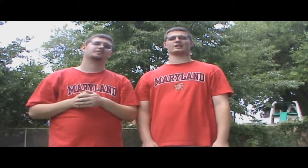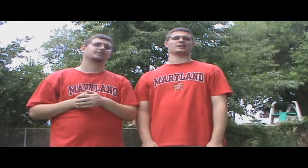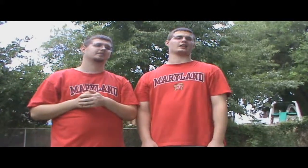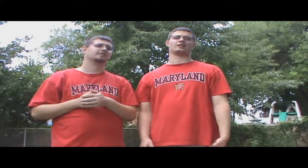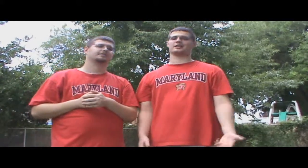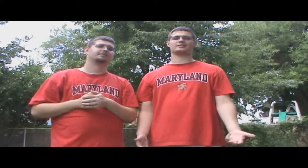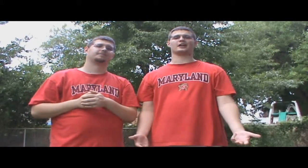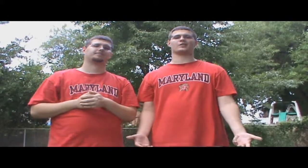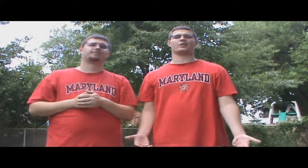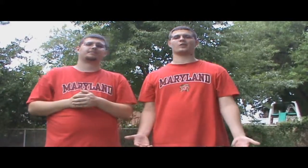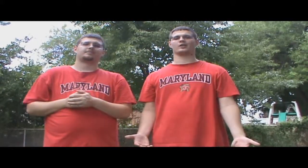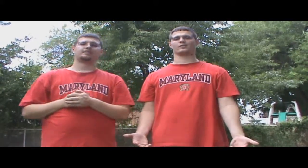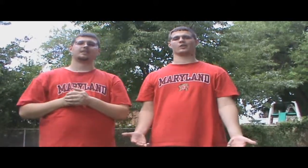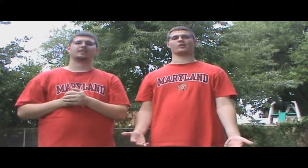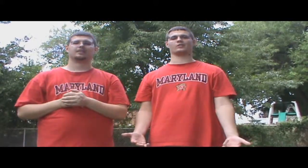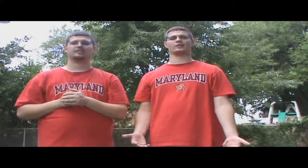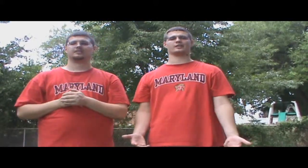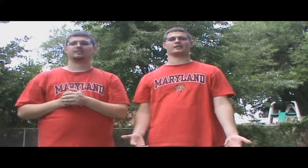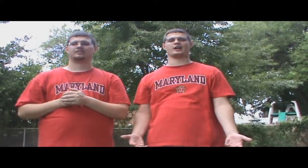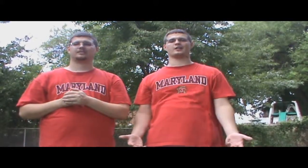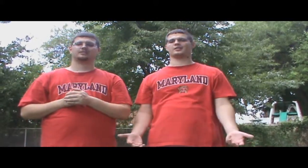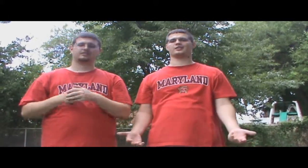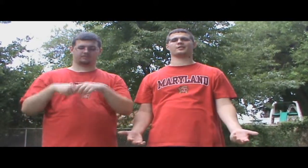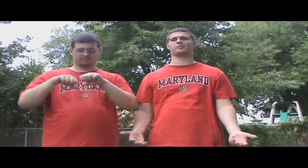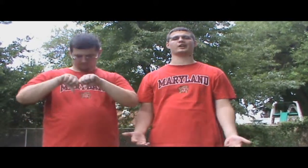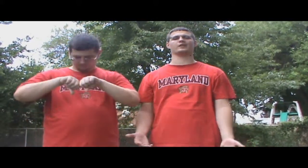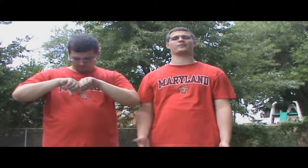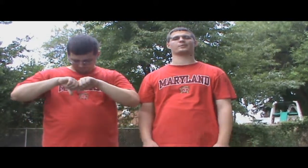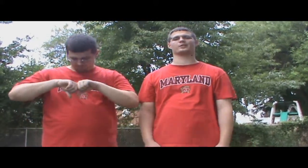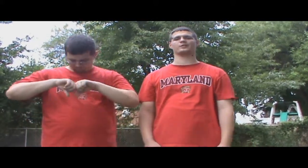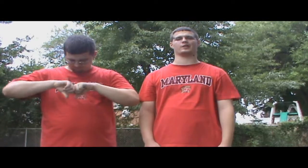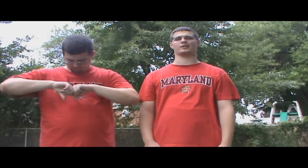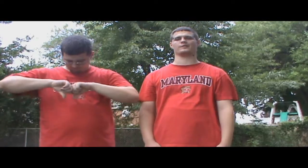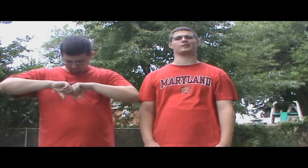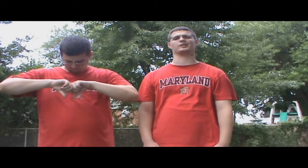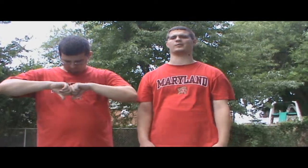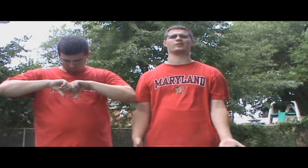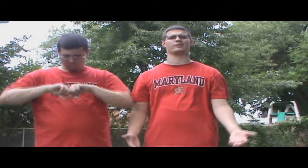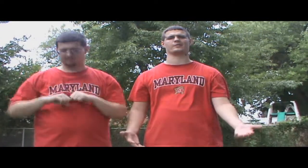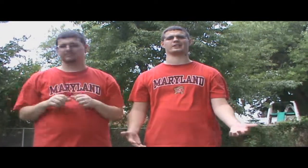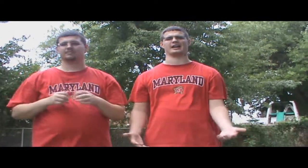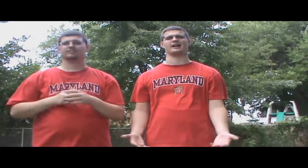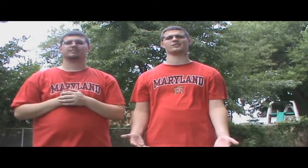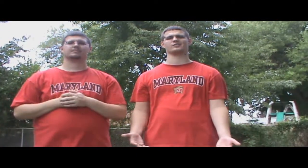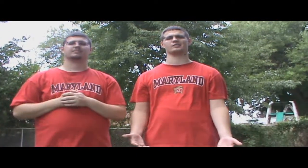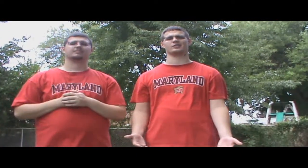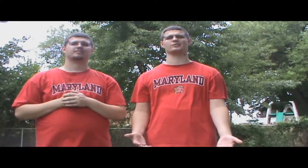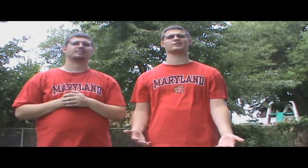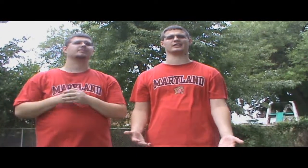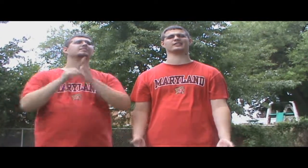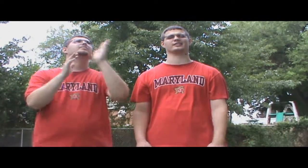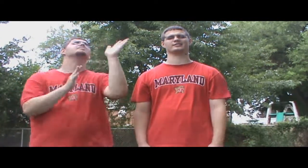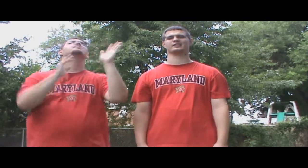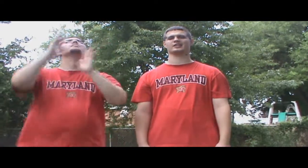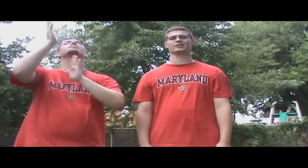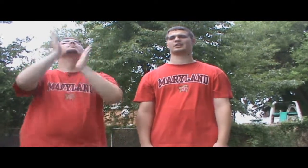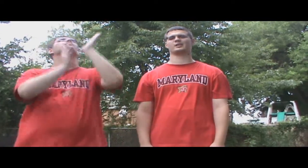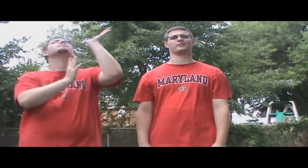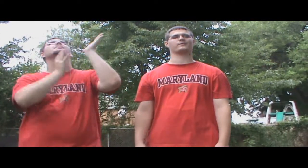So, it's not going to hold off for long. And they're planning from $350 to $450? Are you serious? You can't be